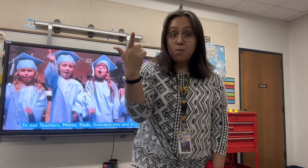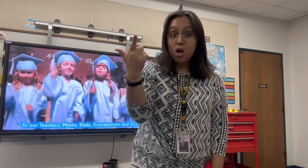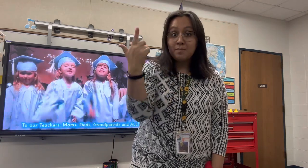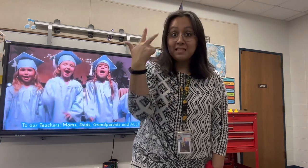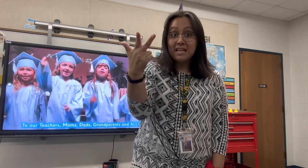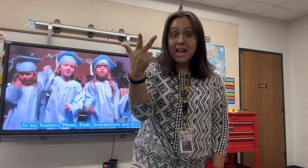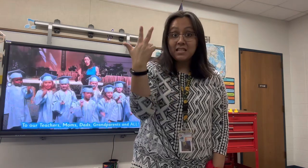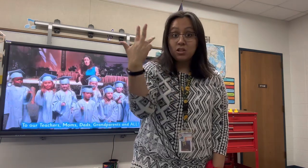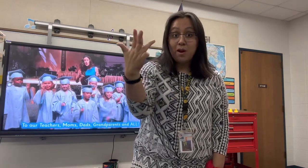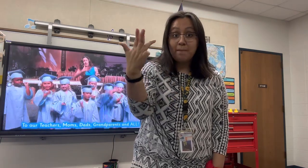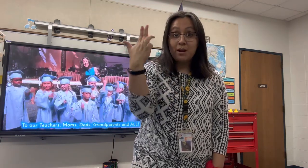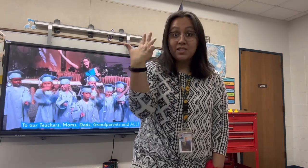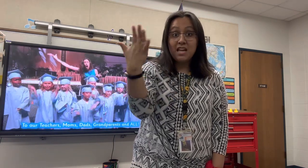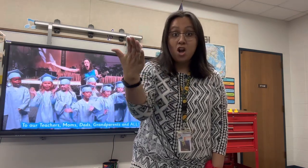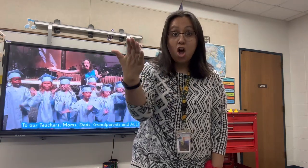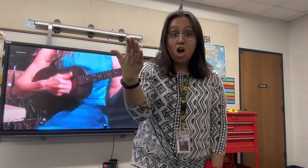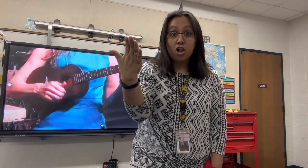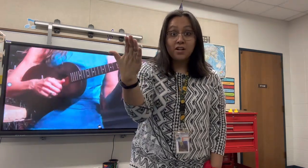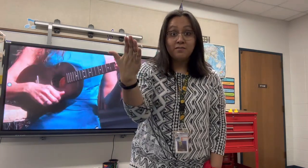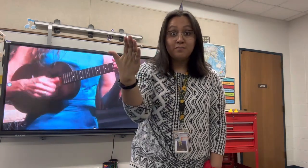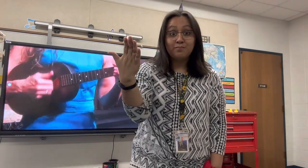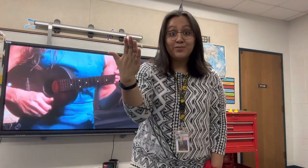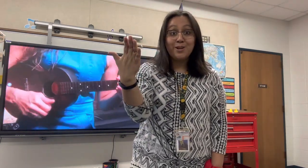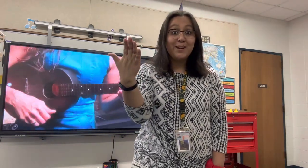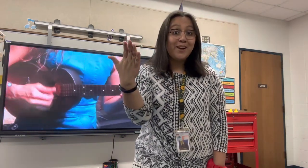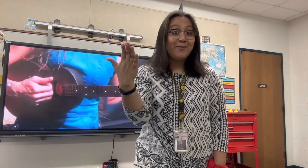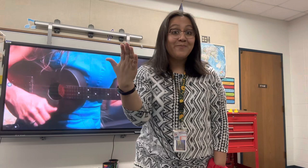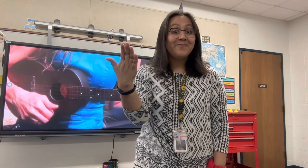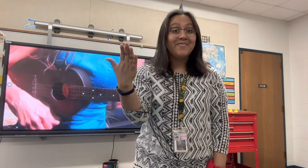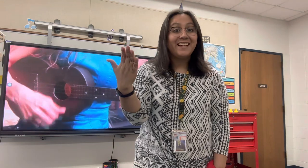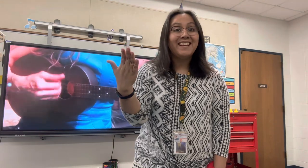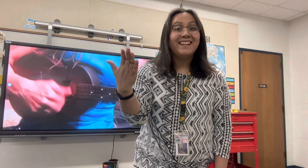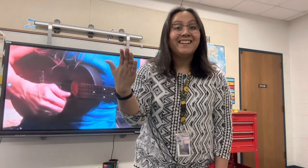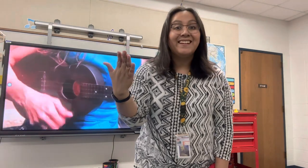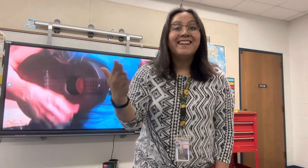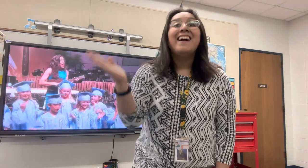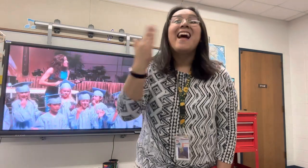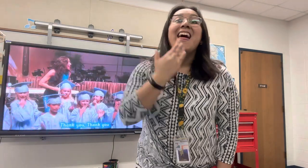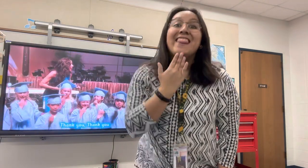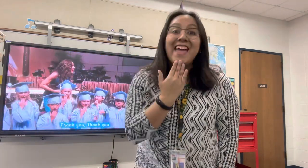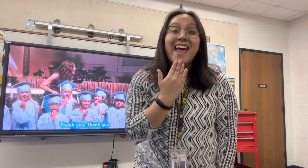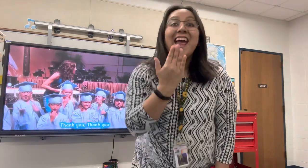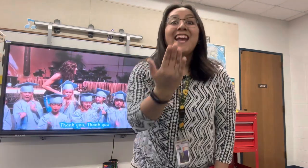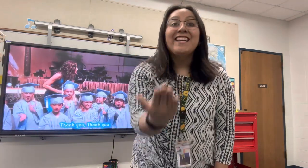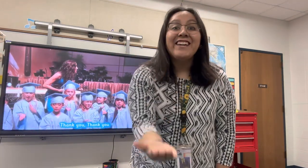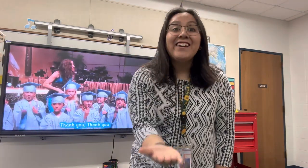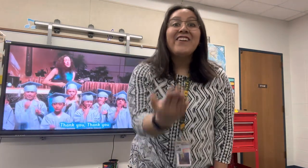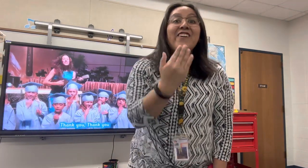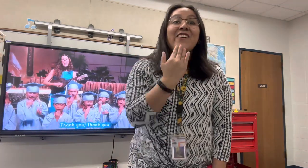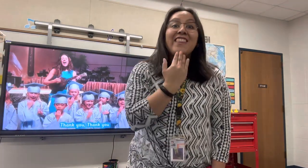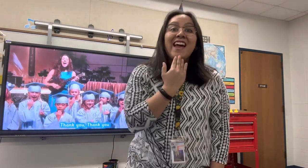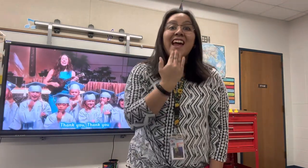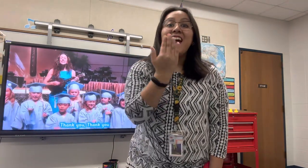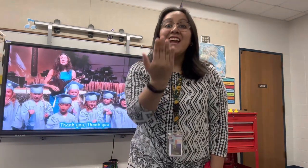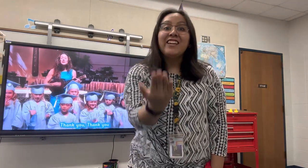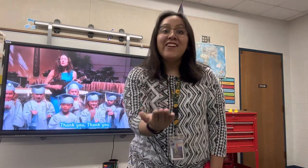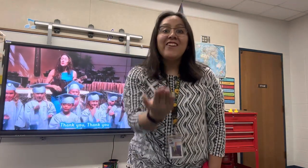moms, dads, grandparents, all. Here we go, ready? Thank you, thank you,